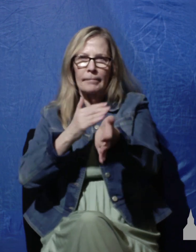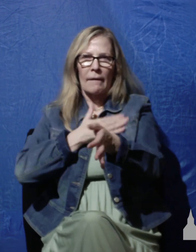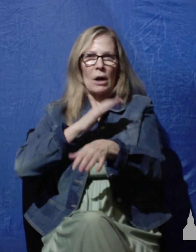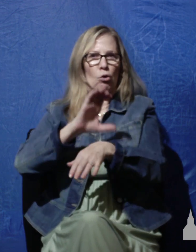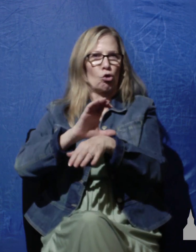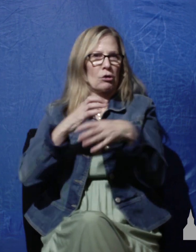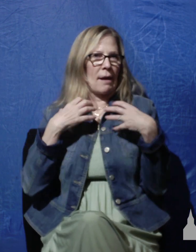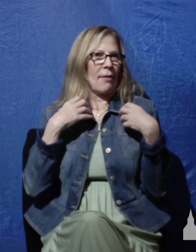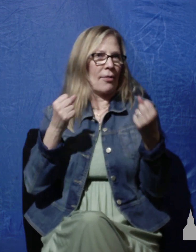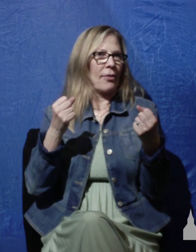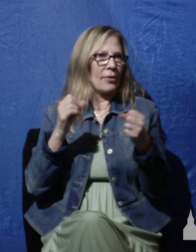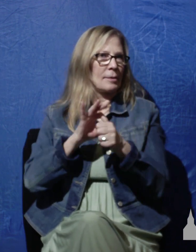spiritually